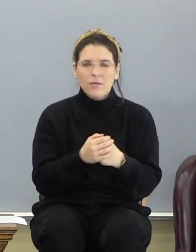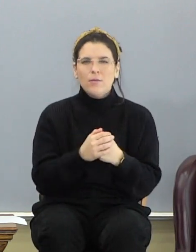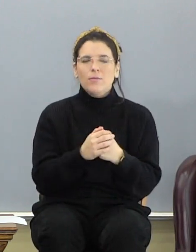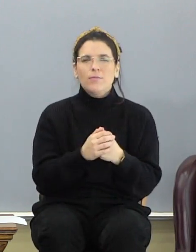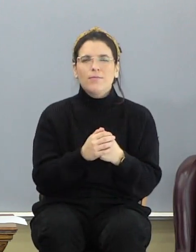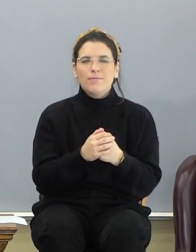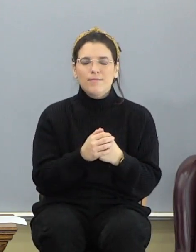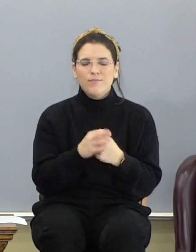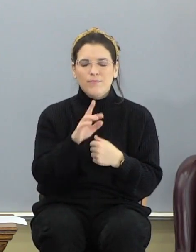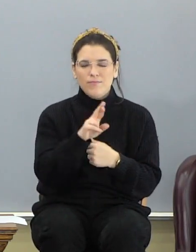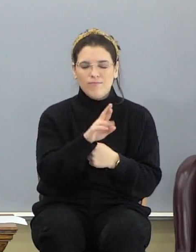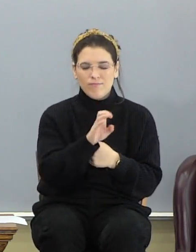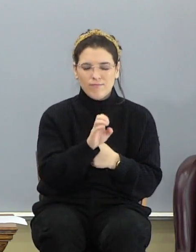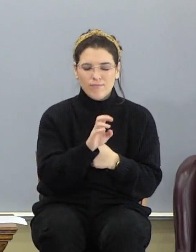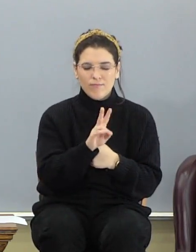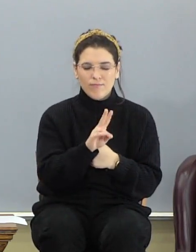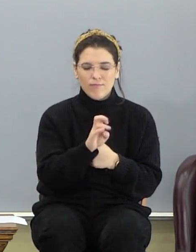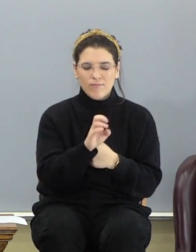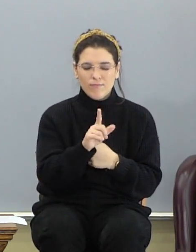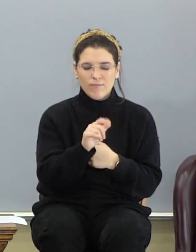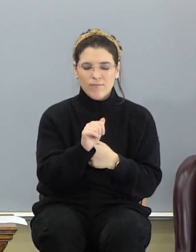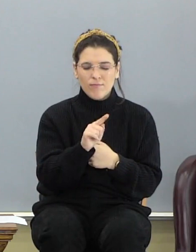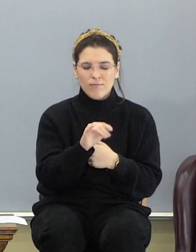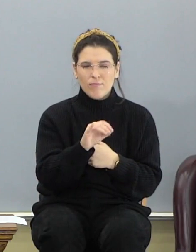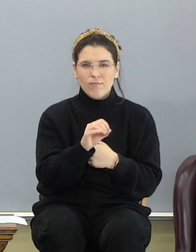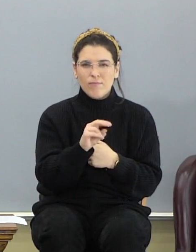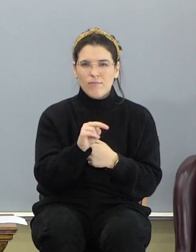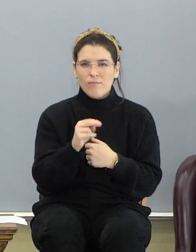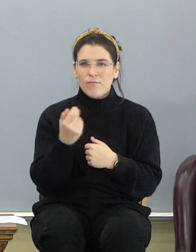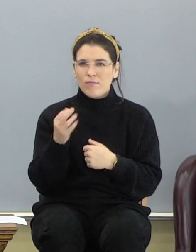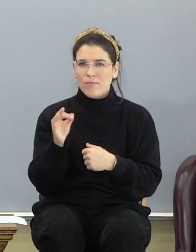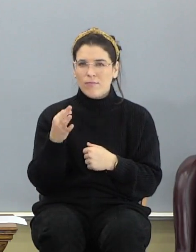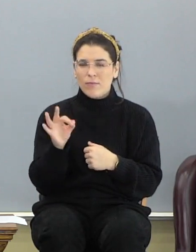You're in Revelation, or you're not? Go to Revelation chapter 19.